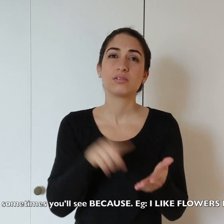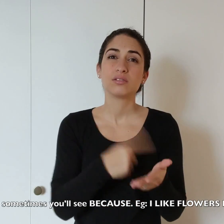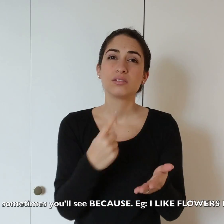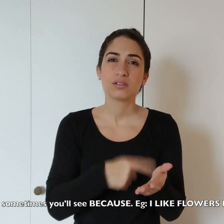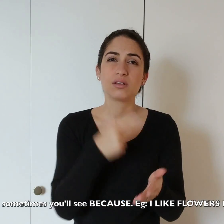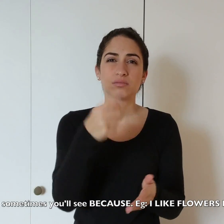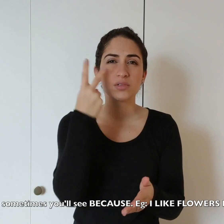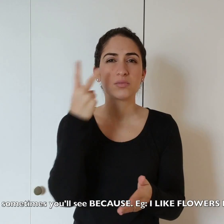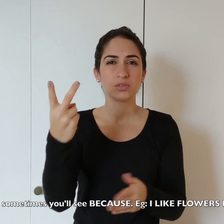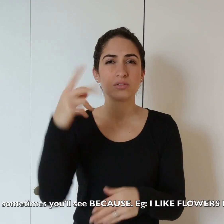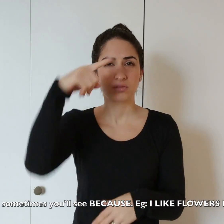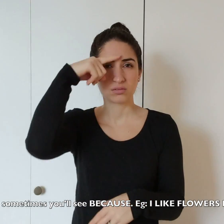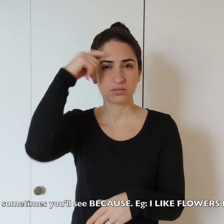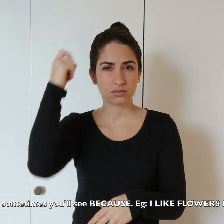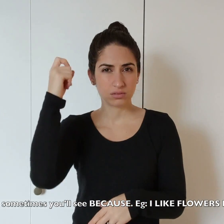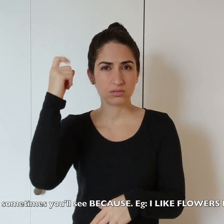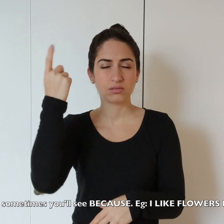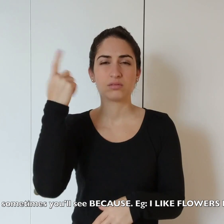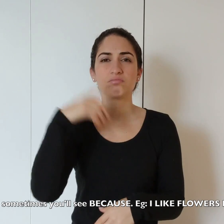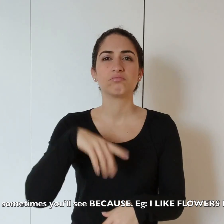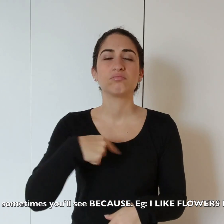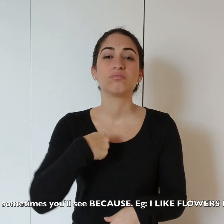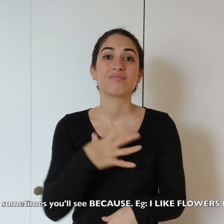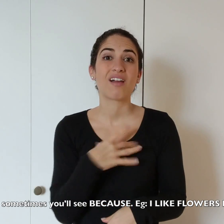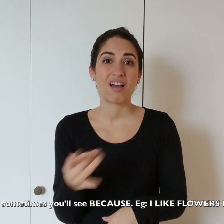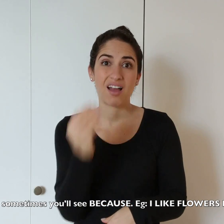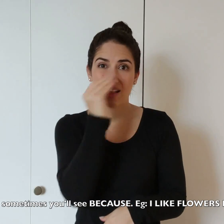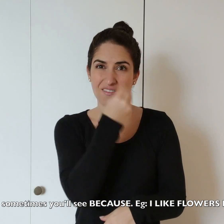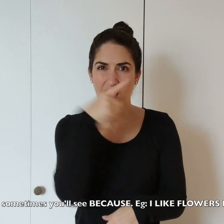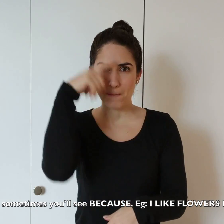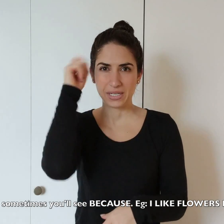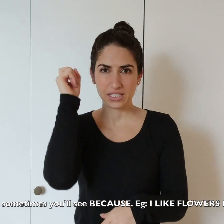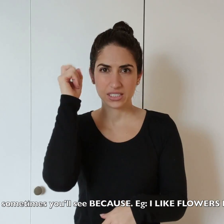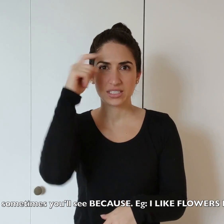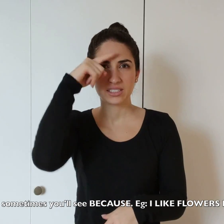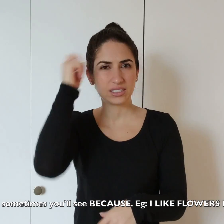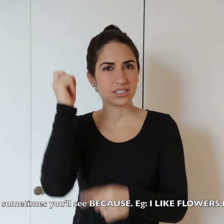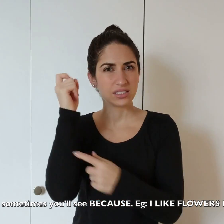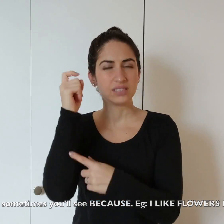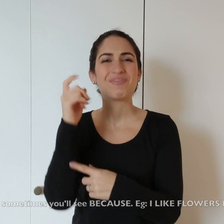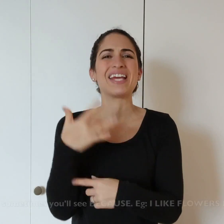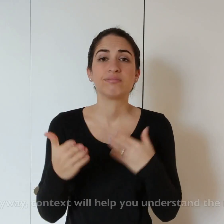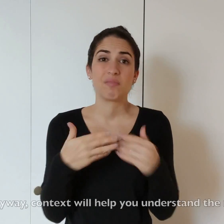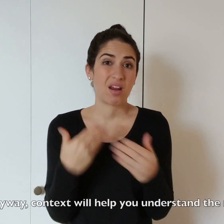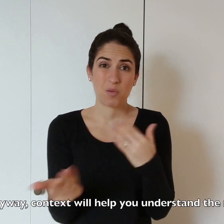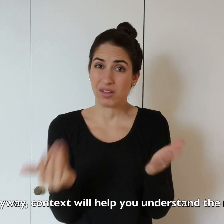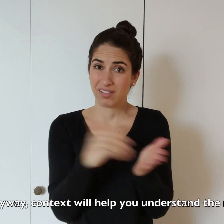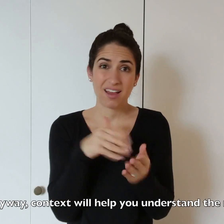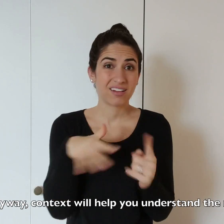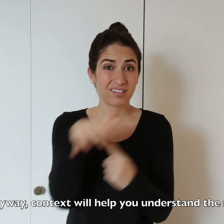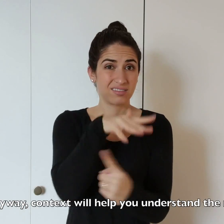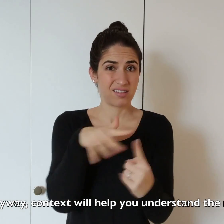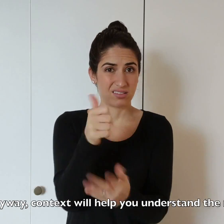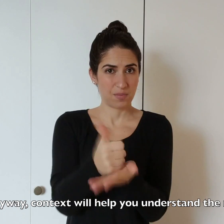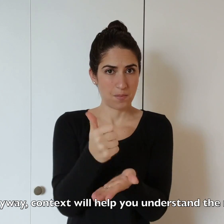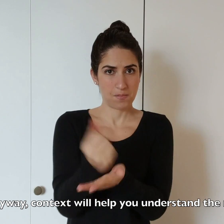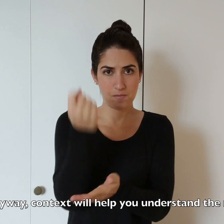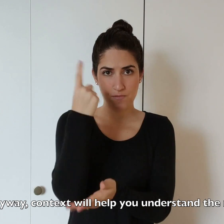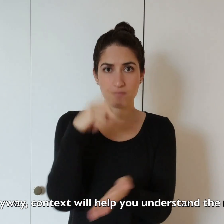But sometimes you'll see because. For example, I like flowers, because. Anyway, context will help you